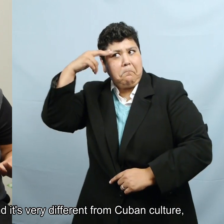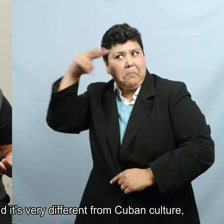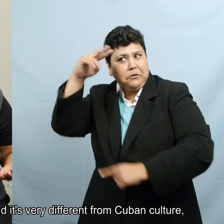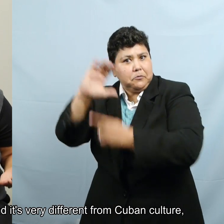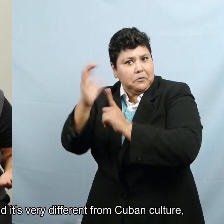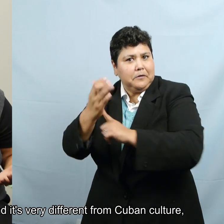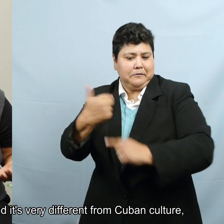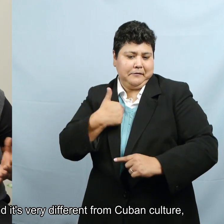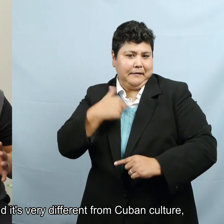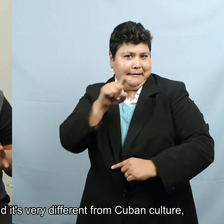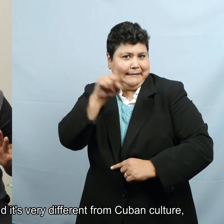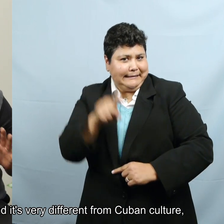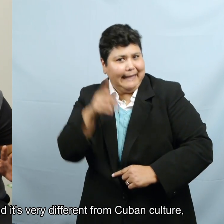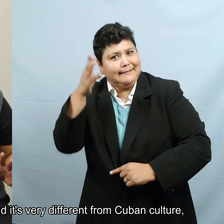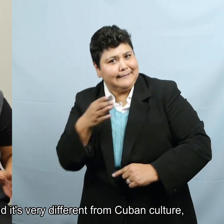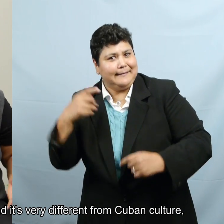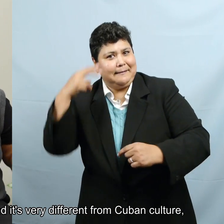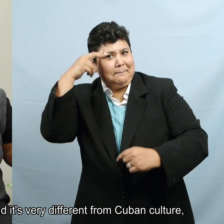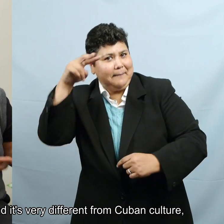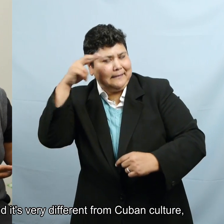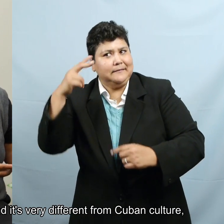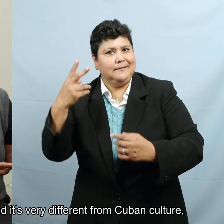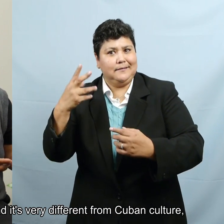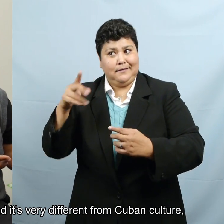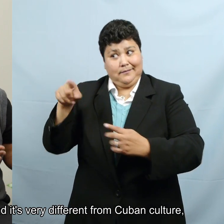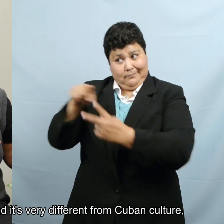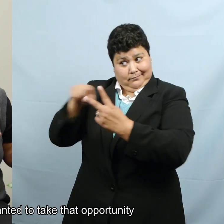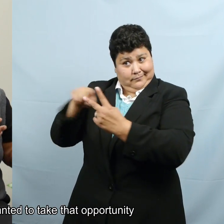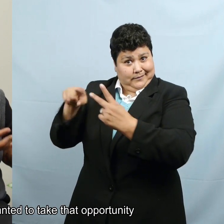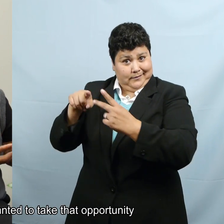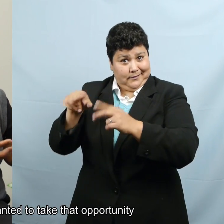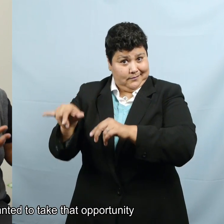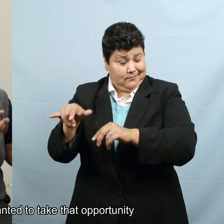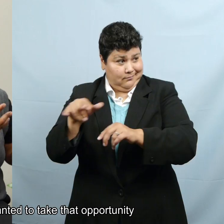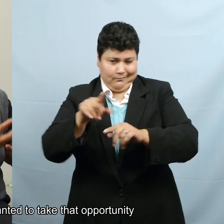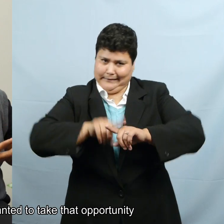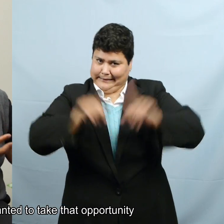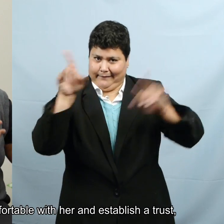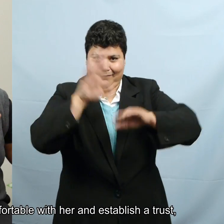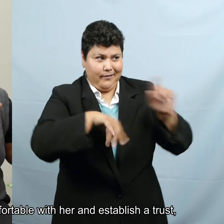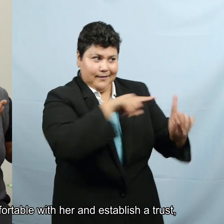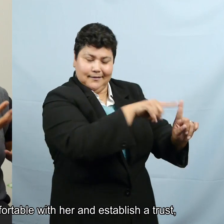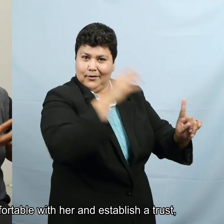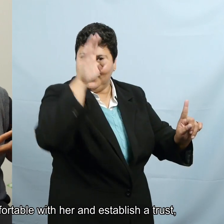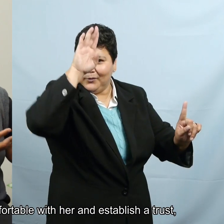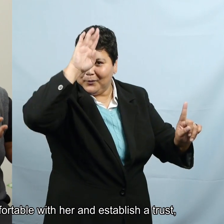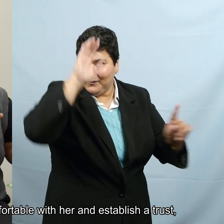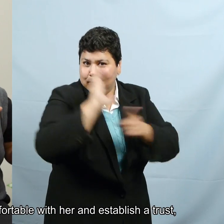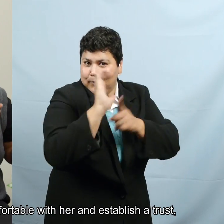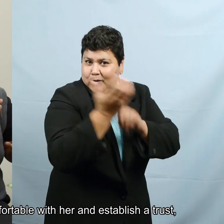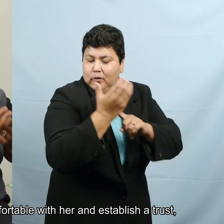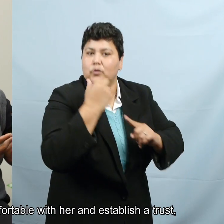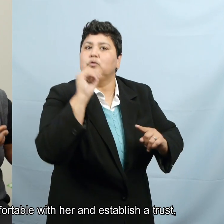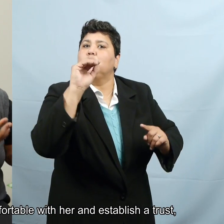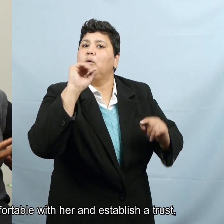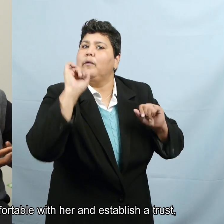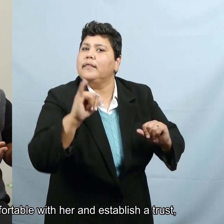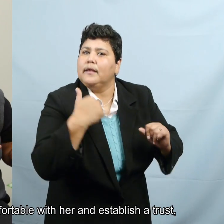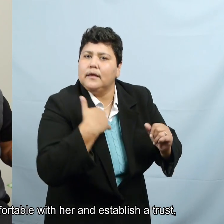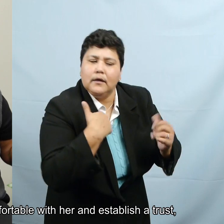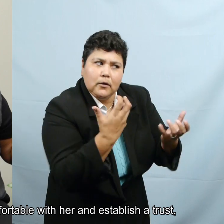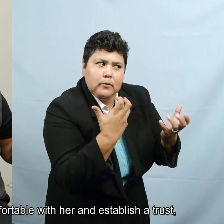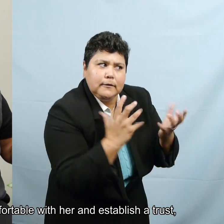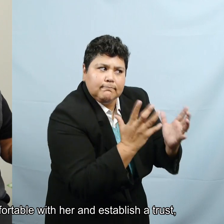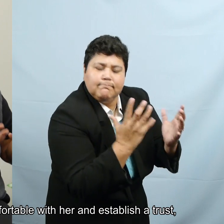am, uh, Tex-Mex and, and it's very different from Cuban culture. So I wanted to take that opportunity to, to, to become comfortable